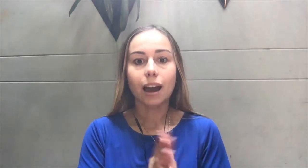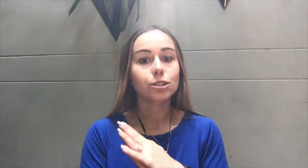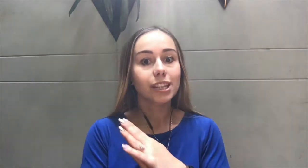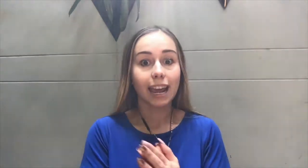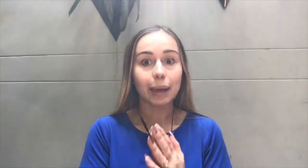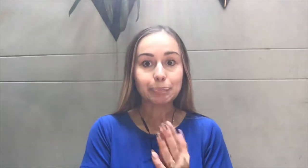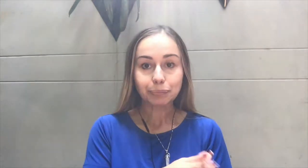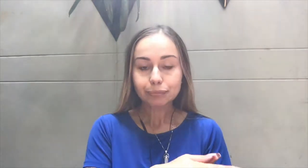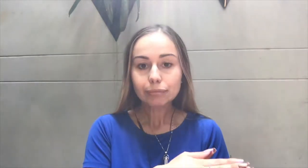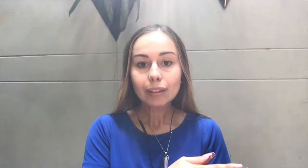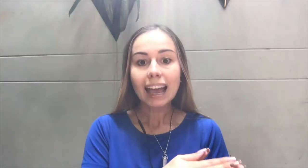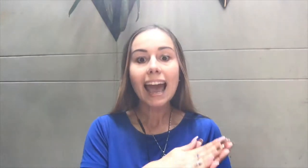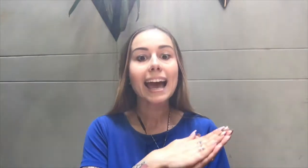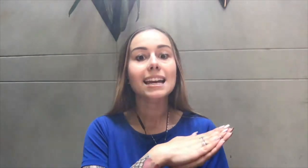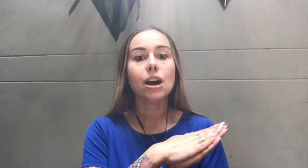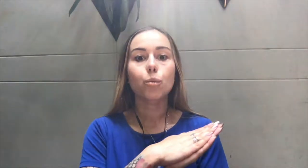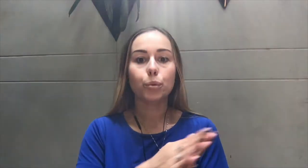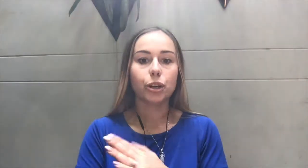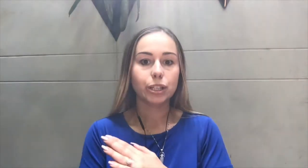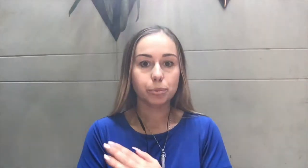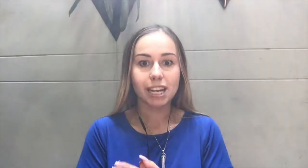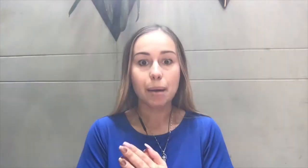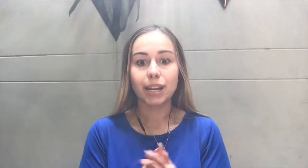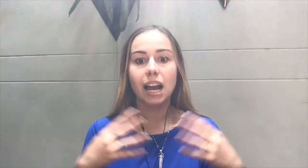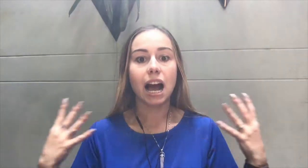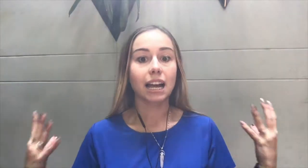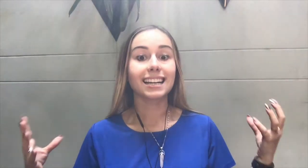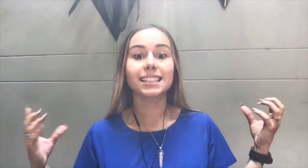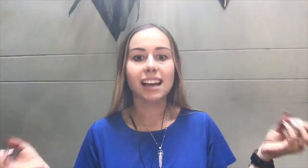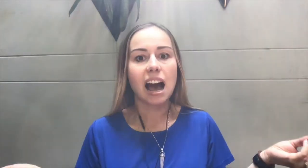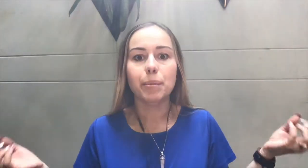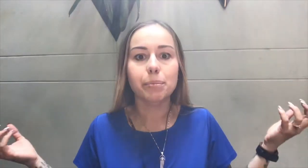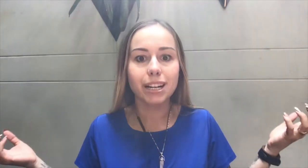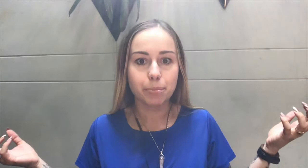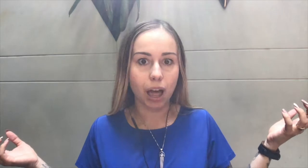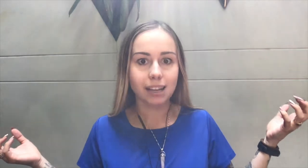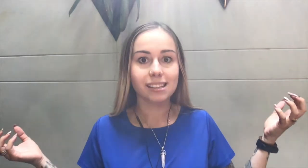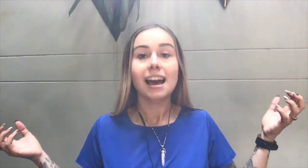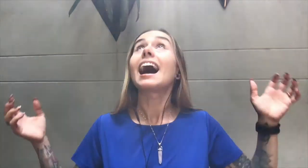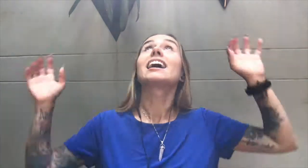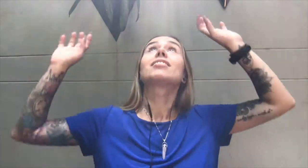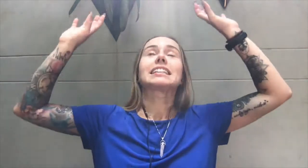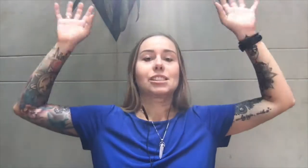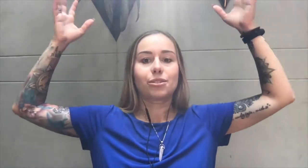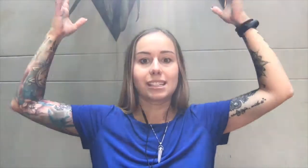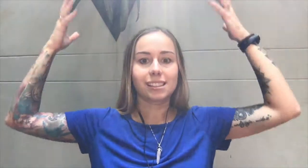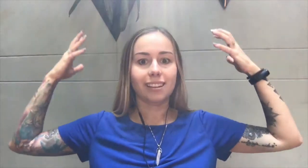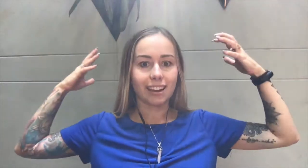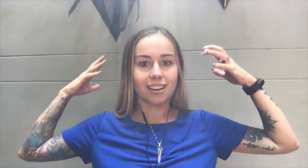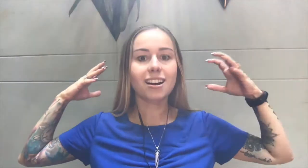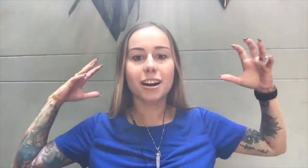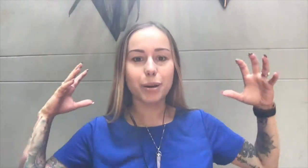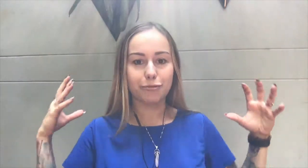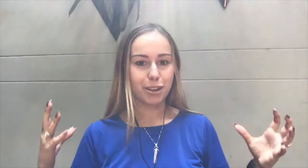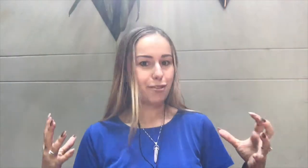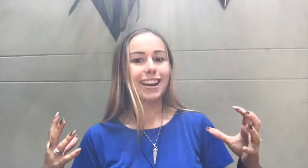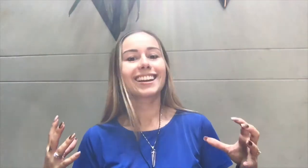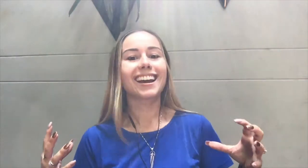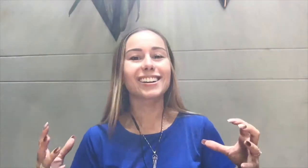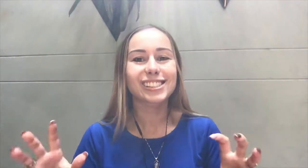today. And what we're going to be tapping on is common money blocks. I have like this crazy light above me right now. So